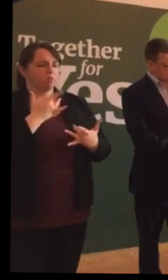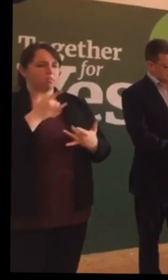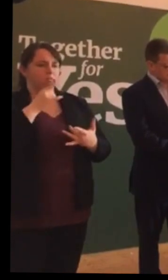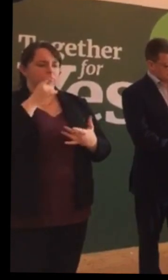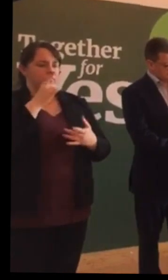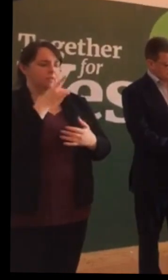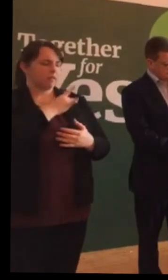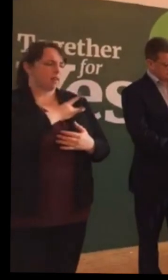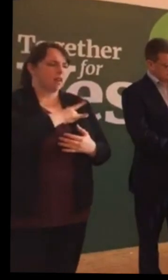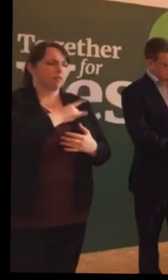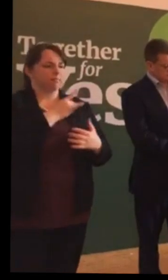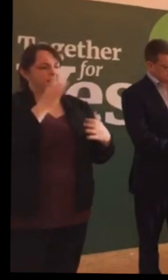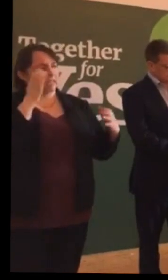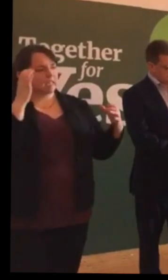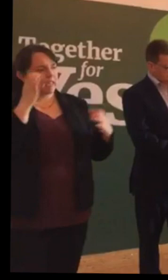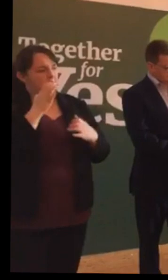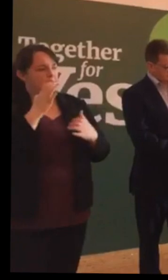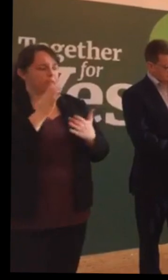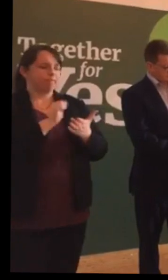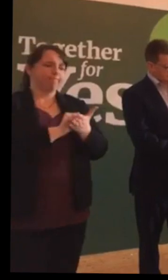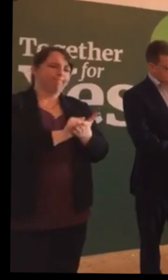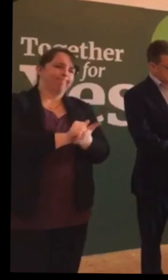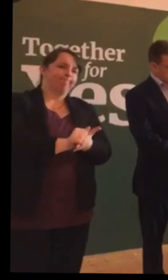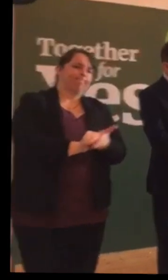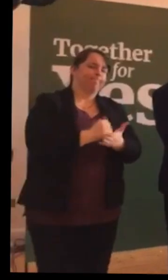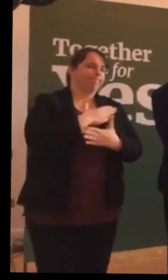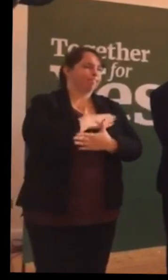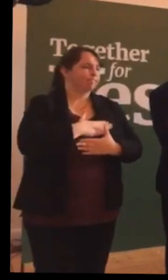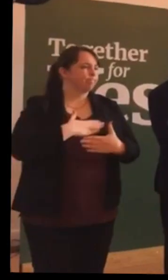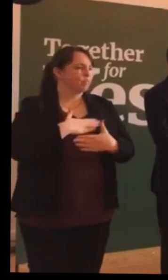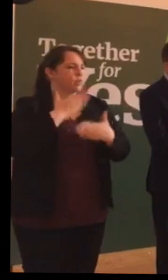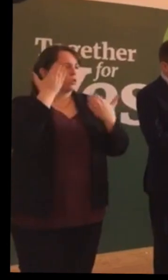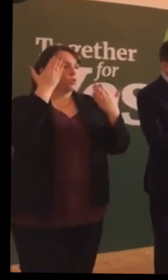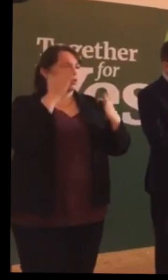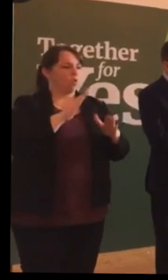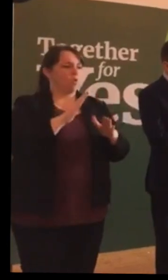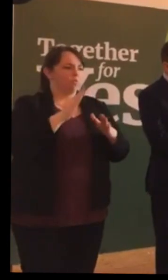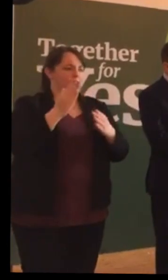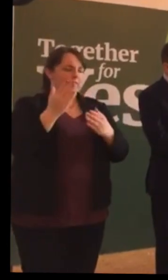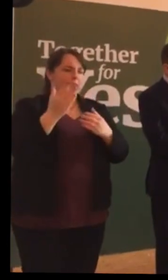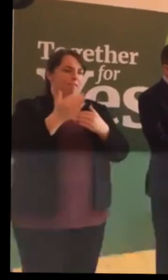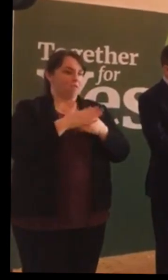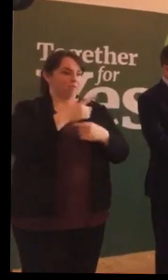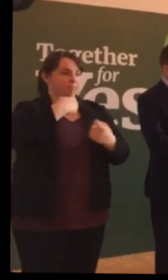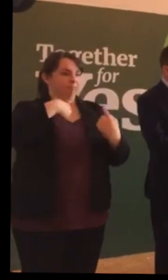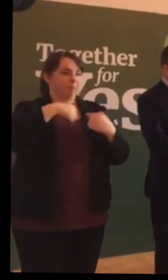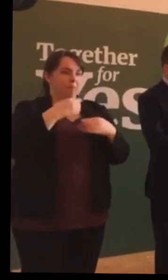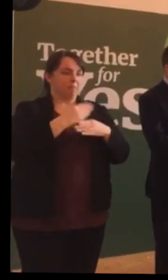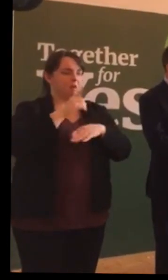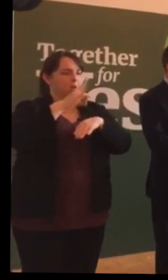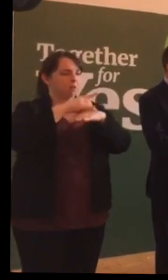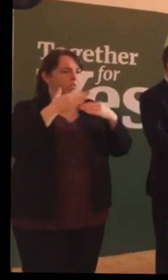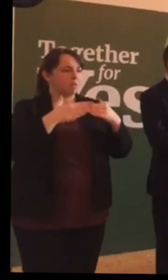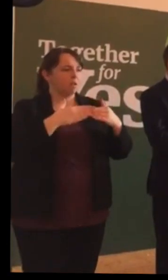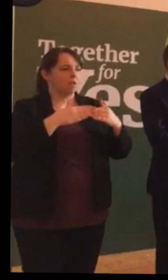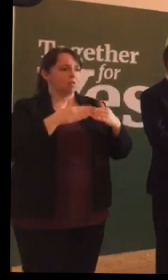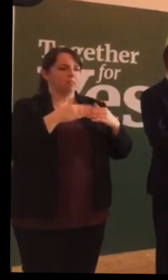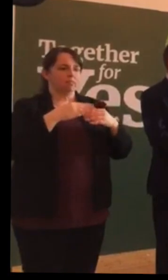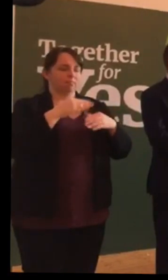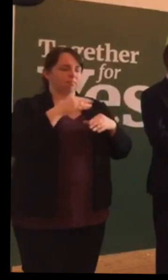care and the compassion that was shown to us by the hospital staff, the medical staff